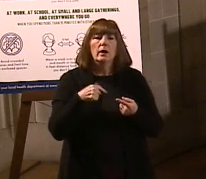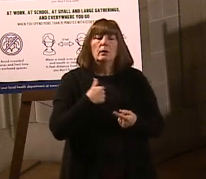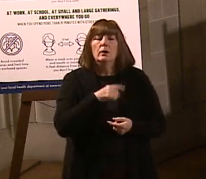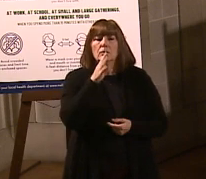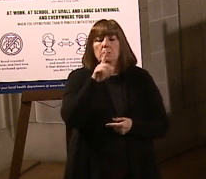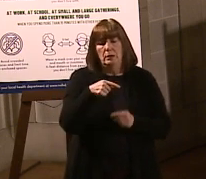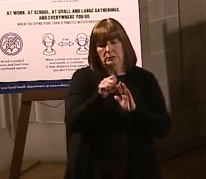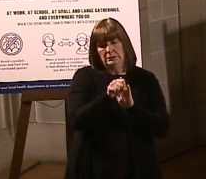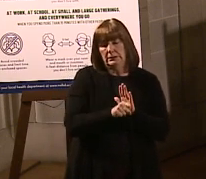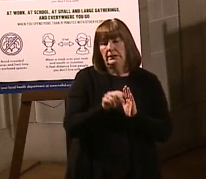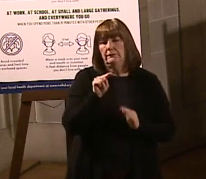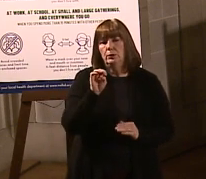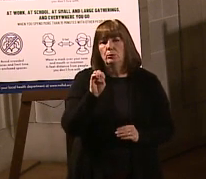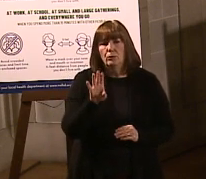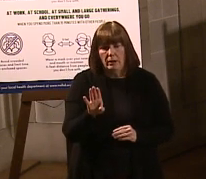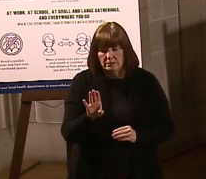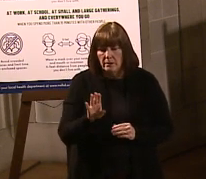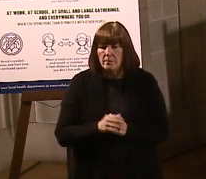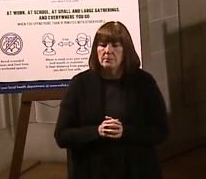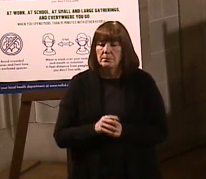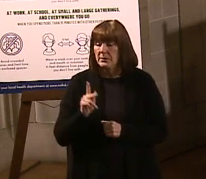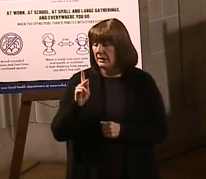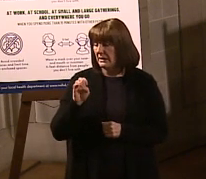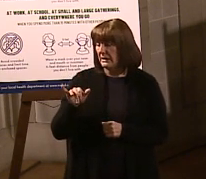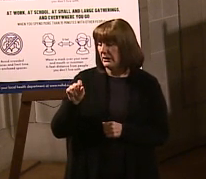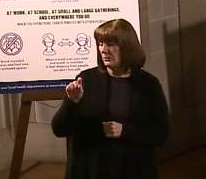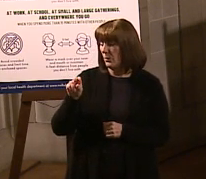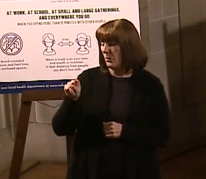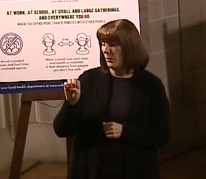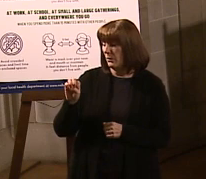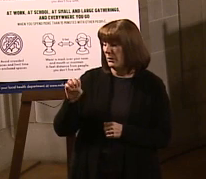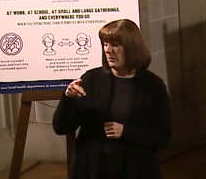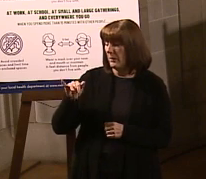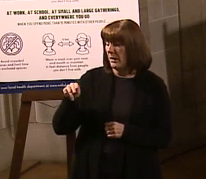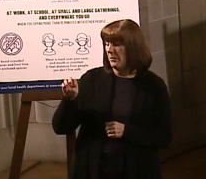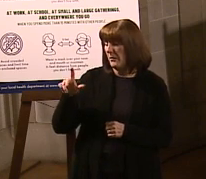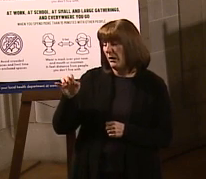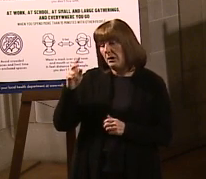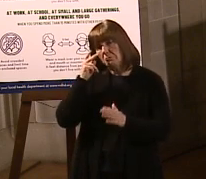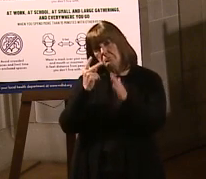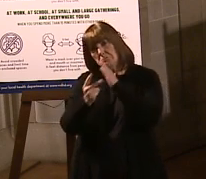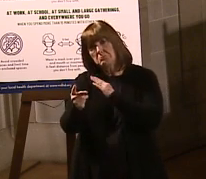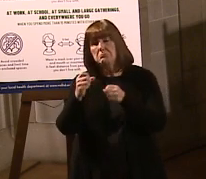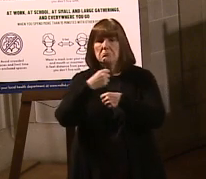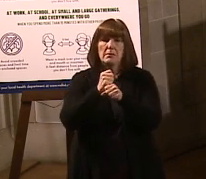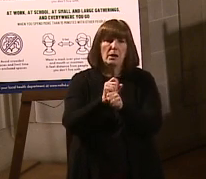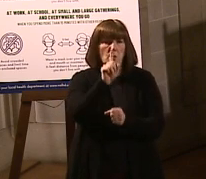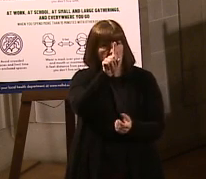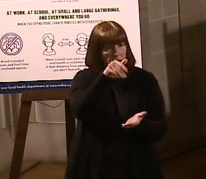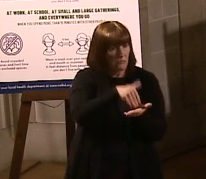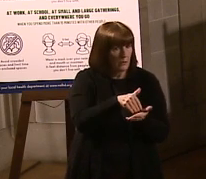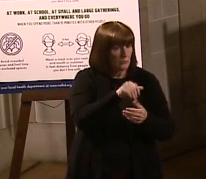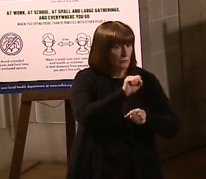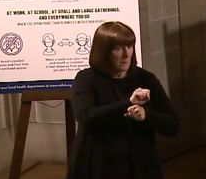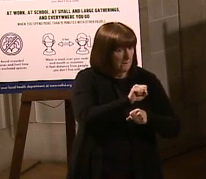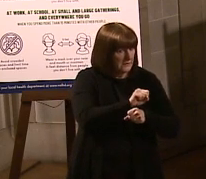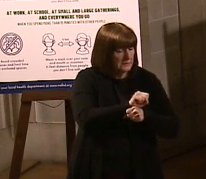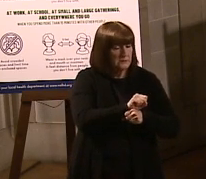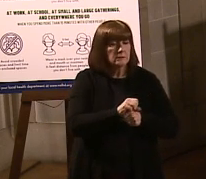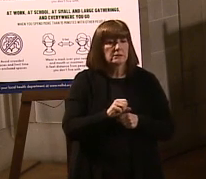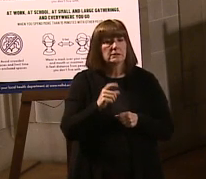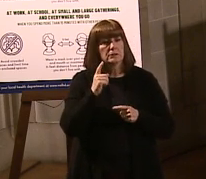the state of Nebraska, the Keystone Pipeline we projected would create about 1,000 jobs when it was going to be constructed.